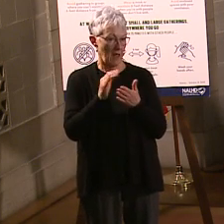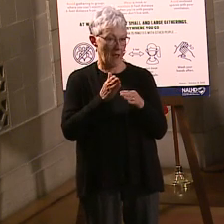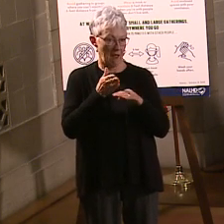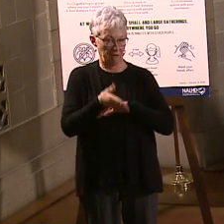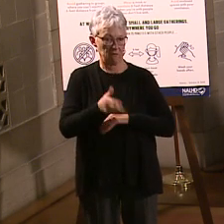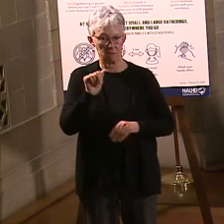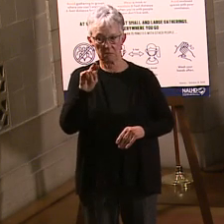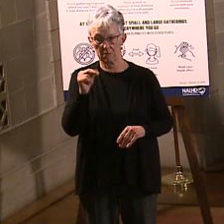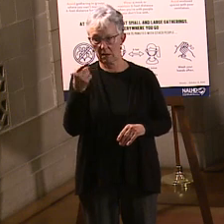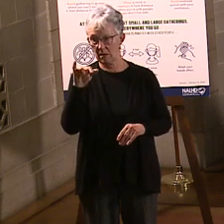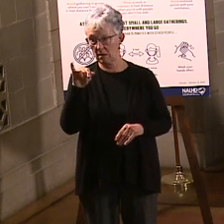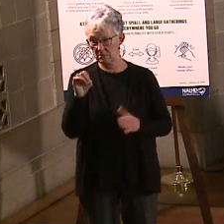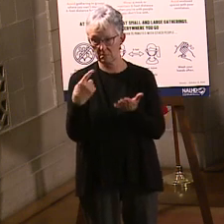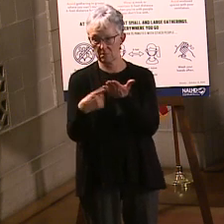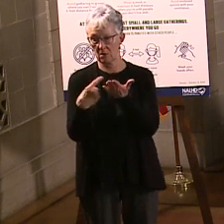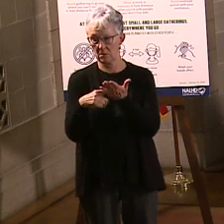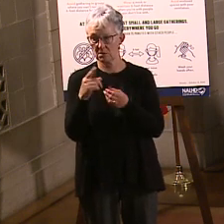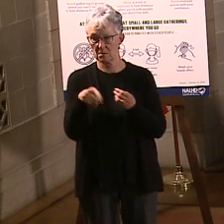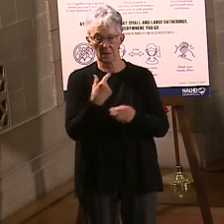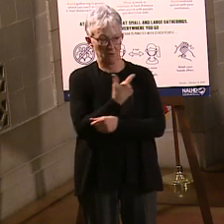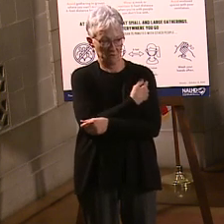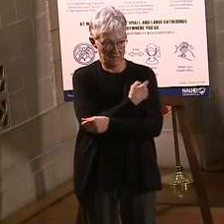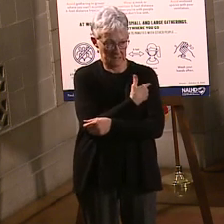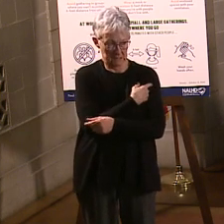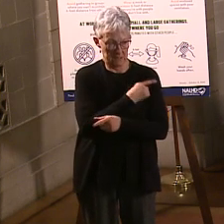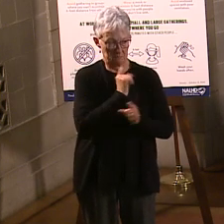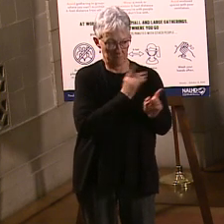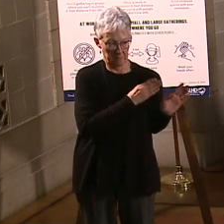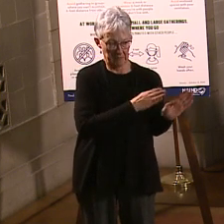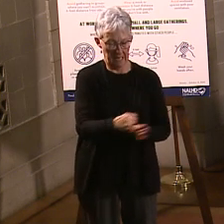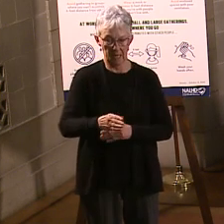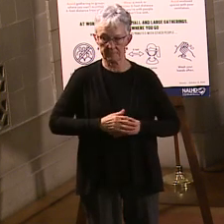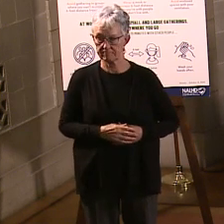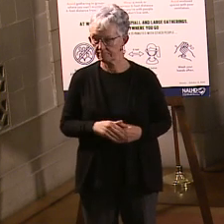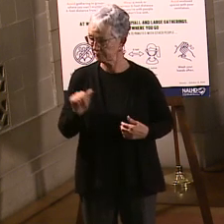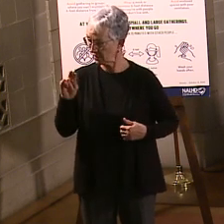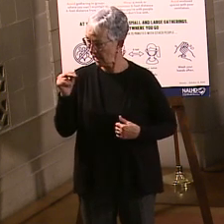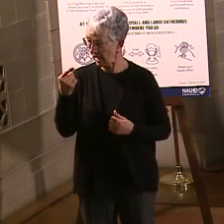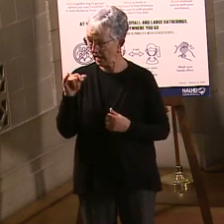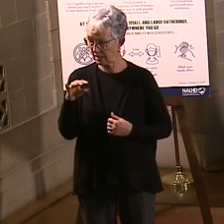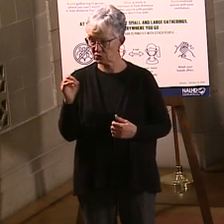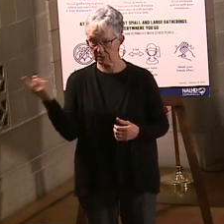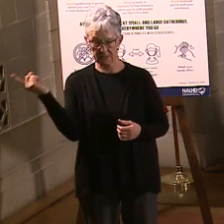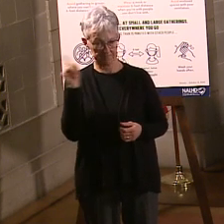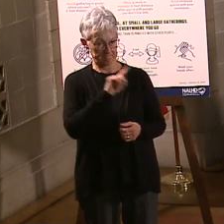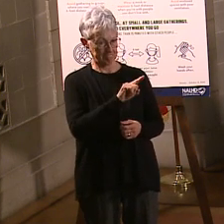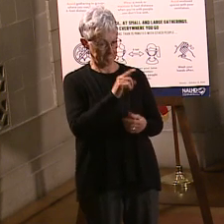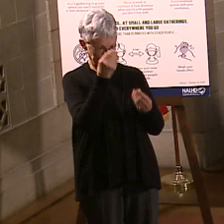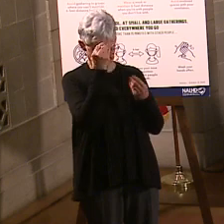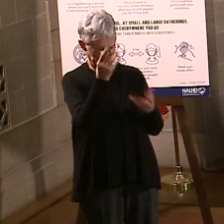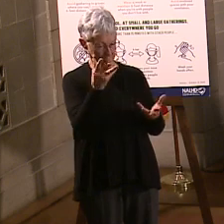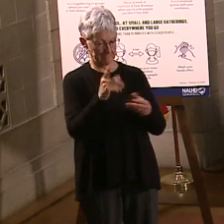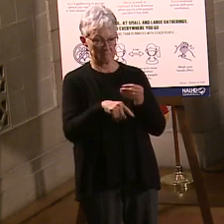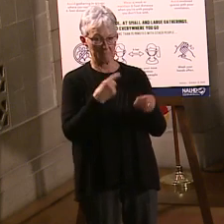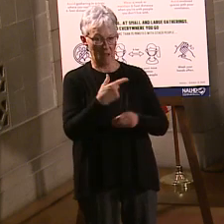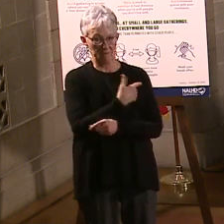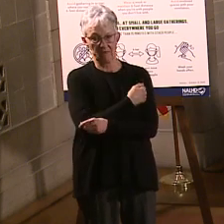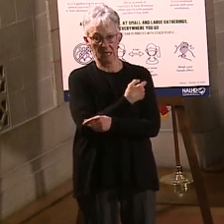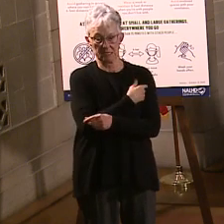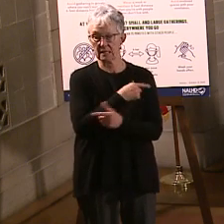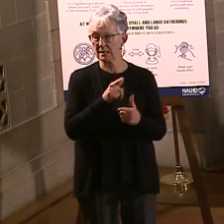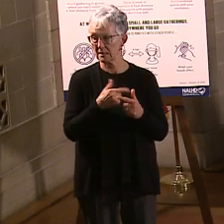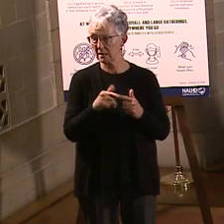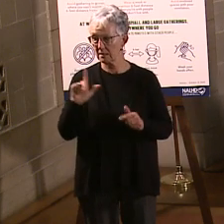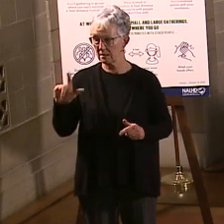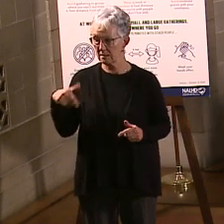done talking about the vaccine program. So, with that, Angie, I'm going to ask you to come up and tell us a about the vaccines, and then you can turn it over to Lori, and then we'll go to